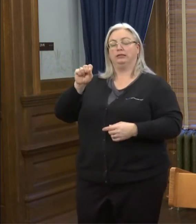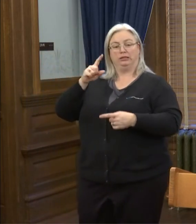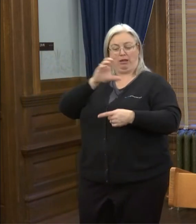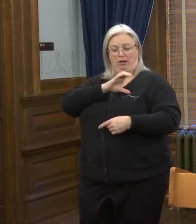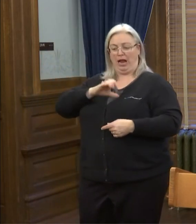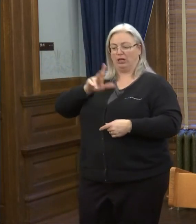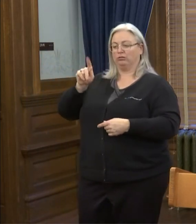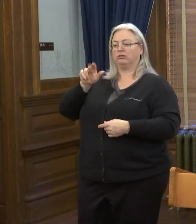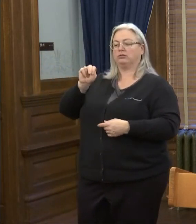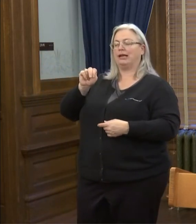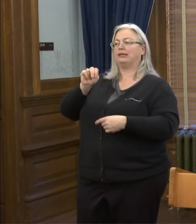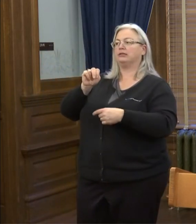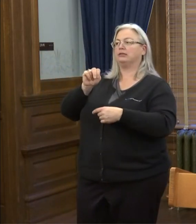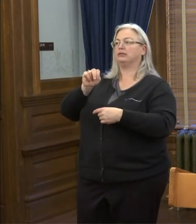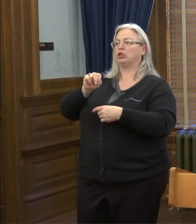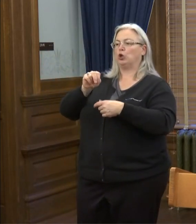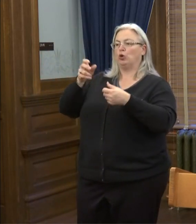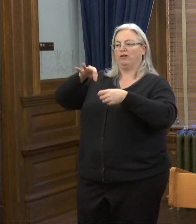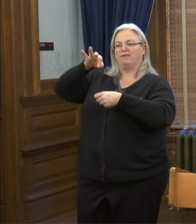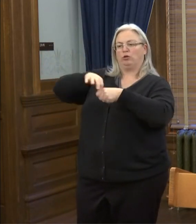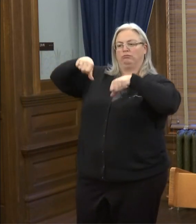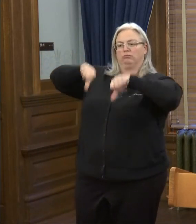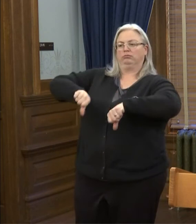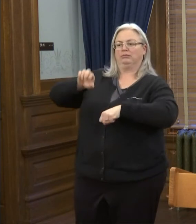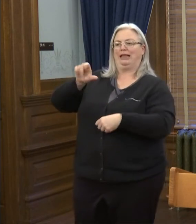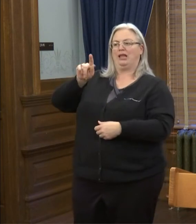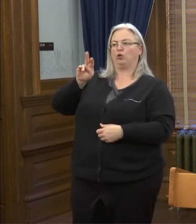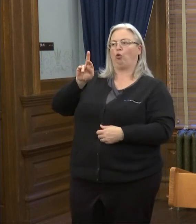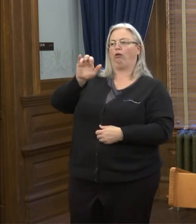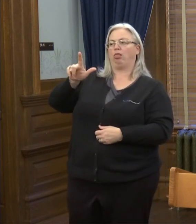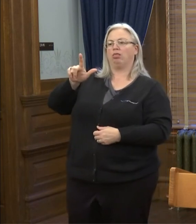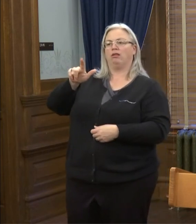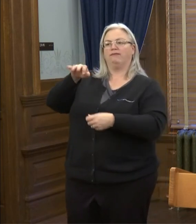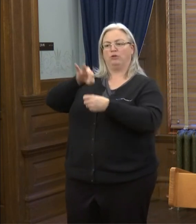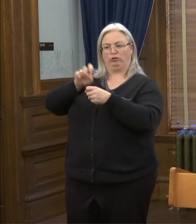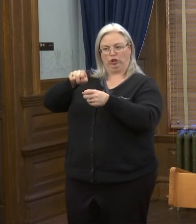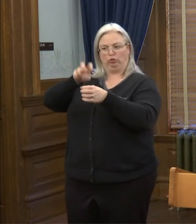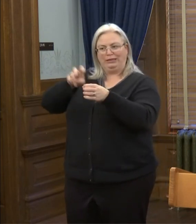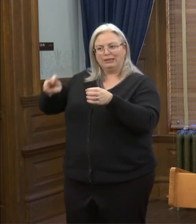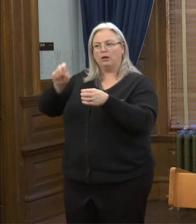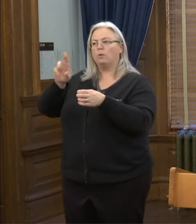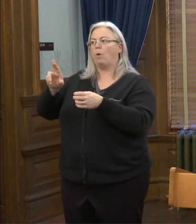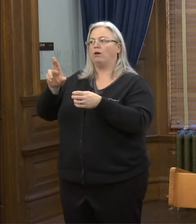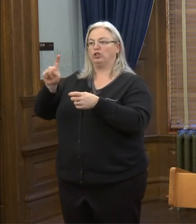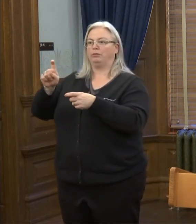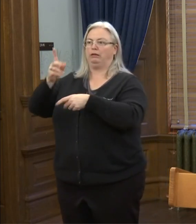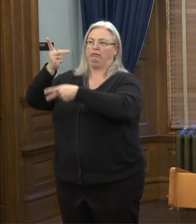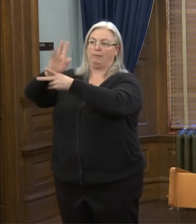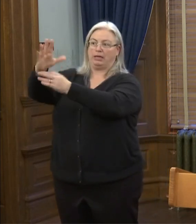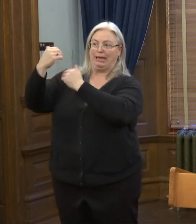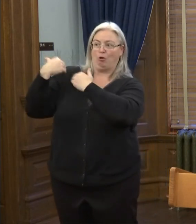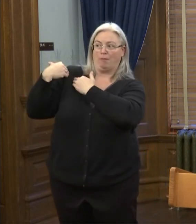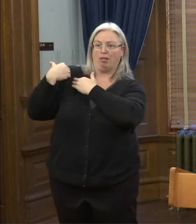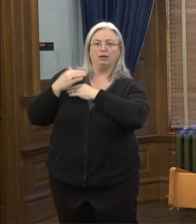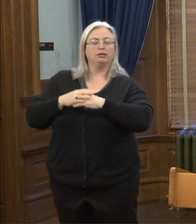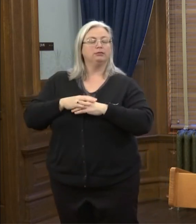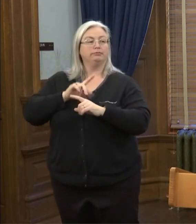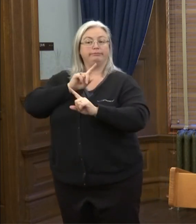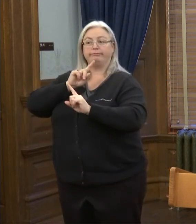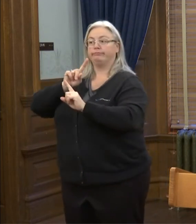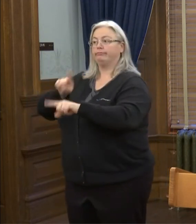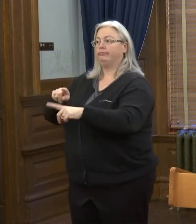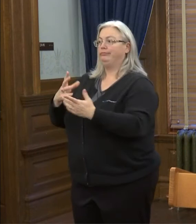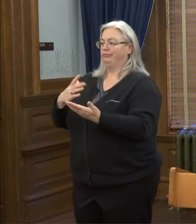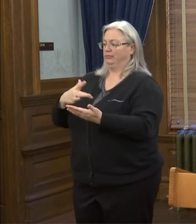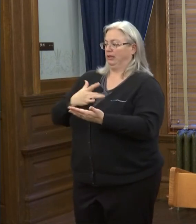who voted to reject the, uh, electoral votes, um, should resign or otherwise be public capital? Uh, you know, I,